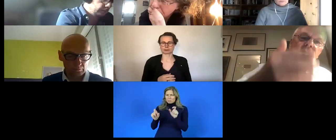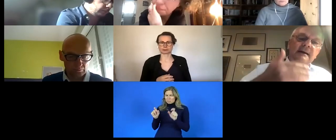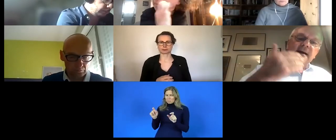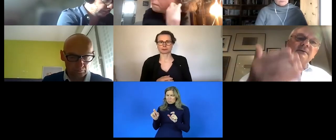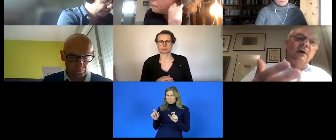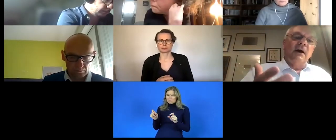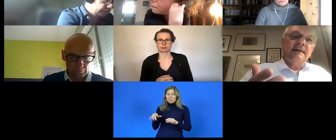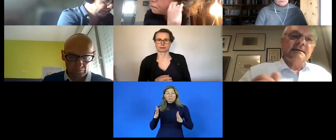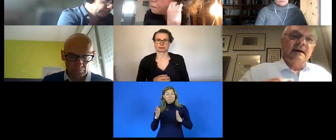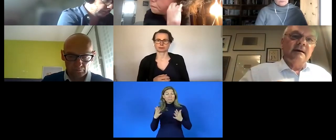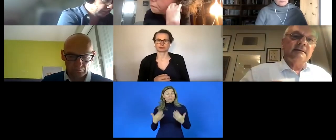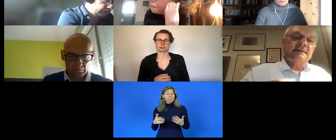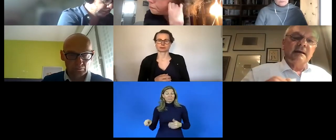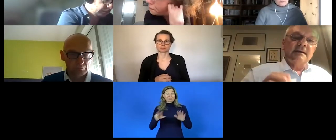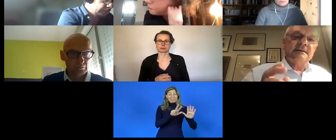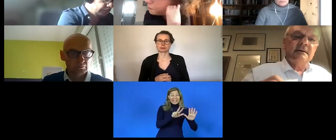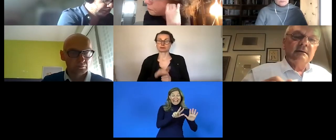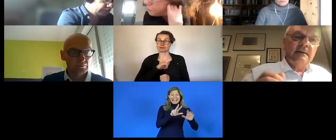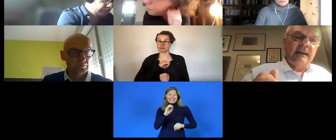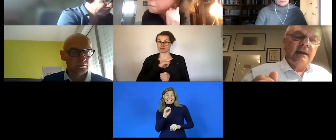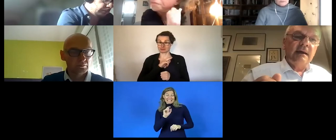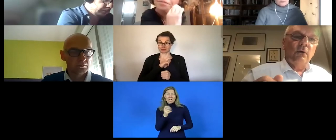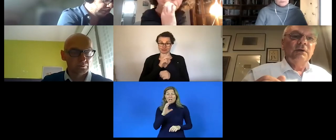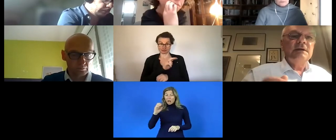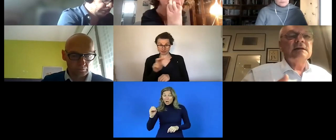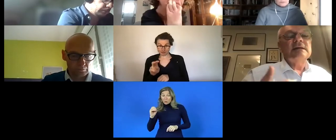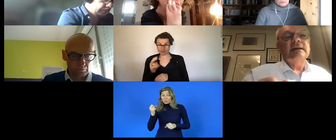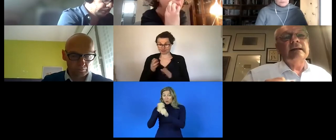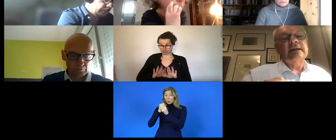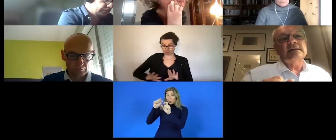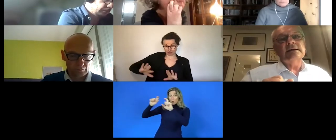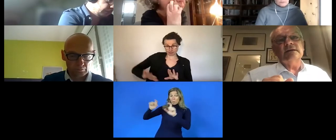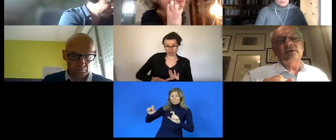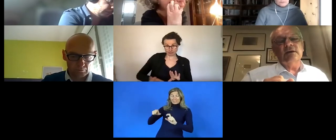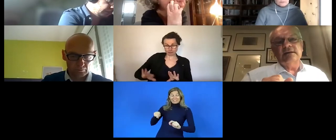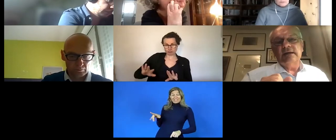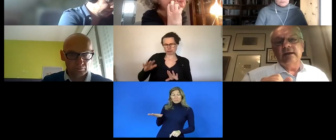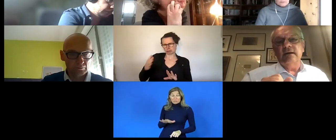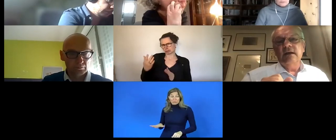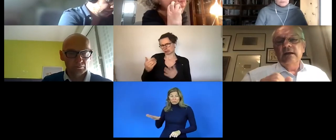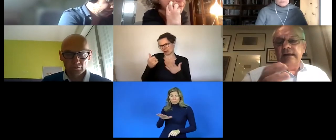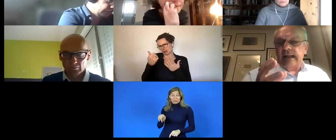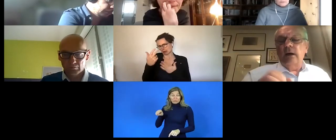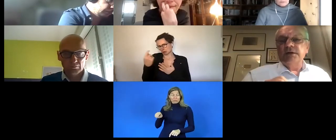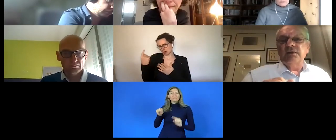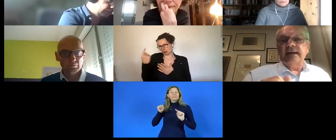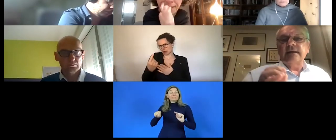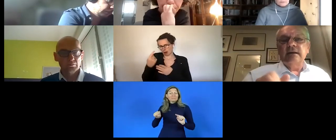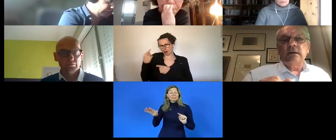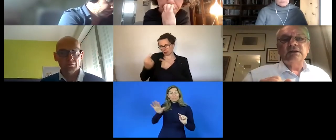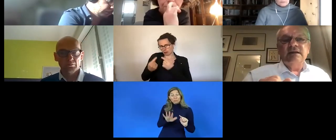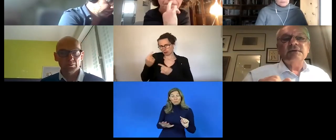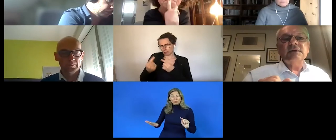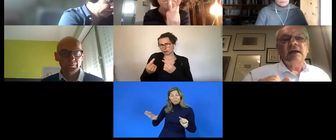companies in the region what i can say today this is a region that has